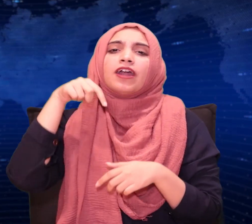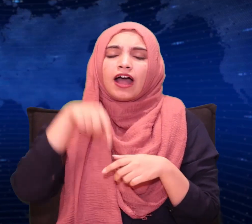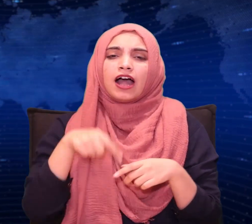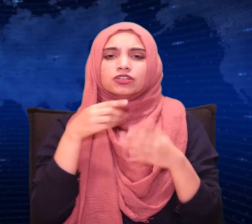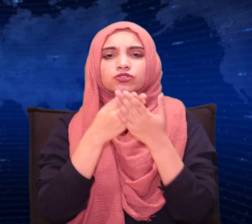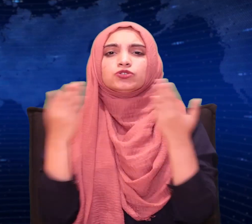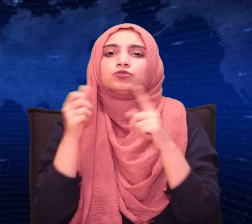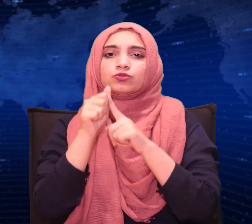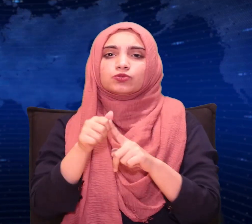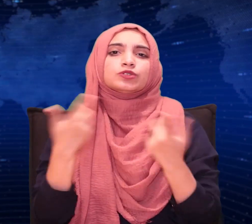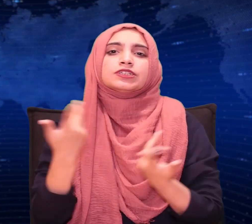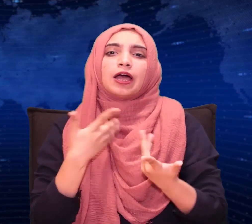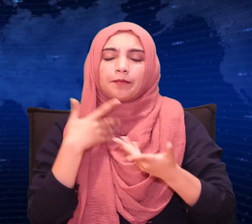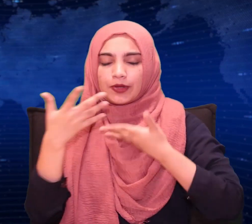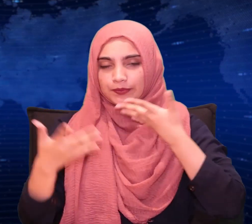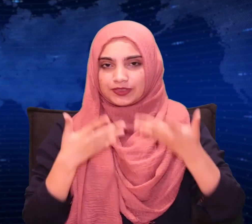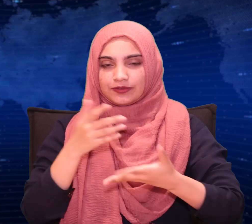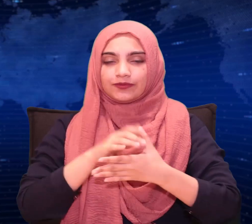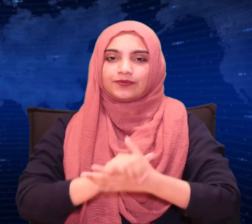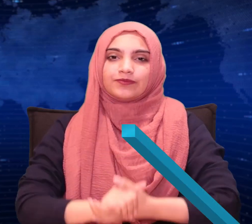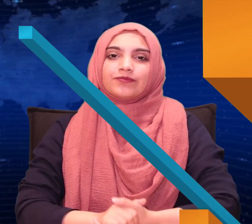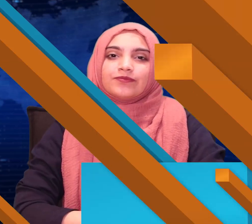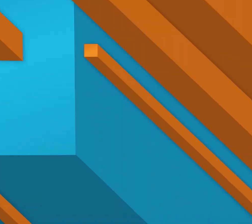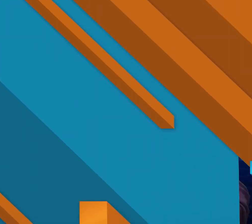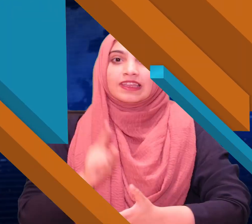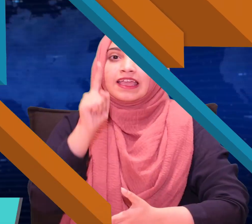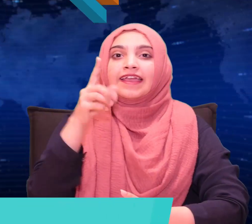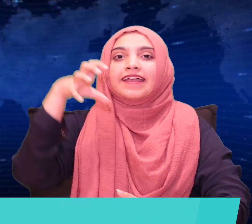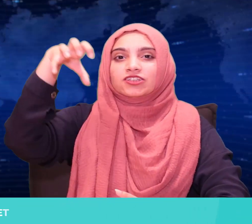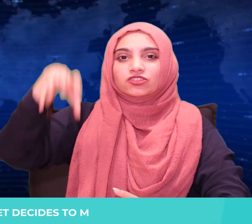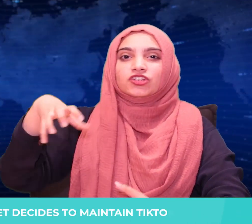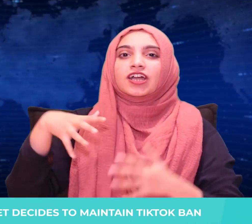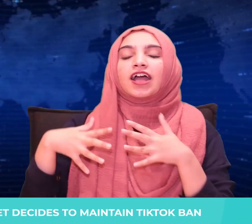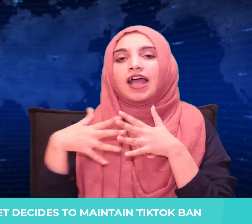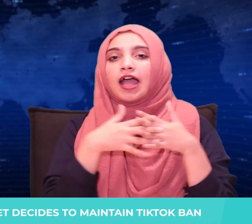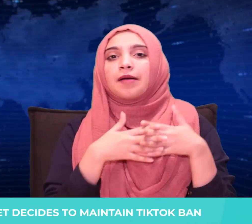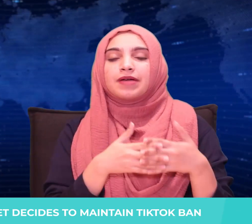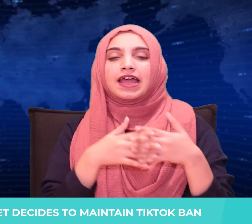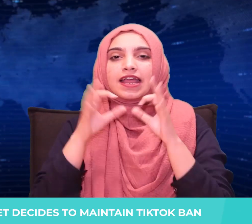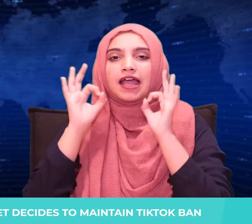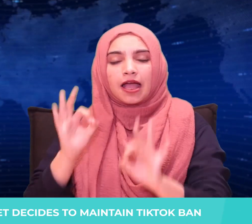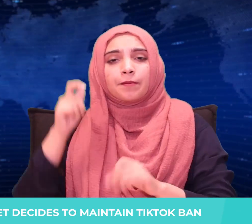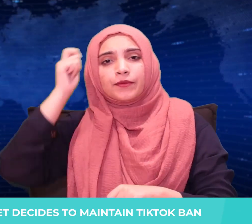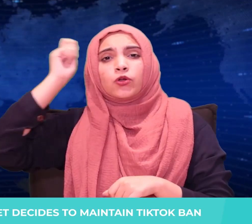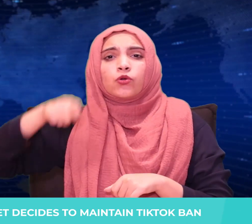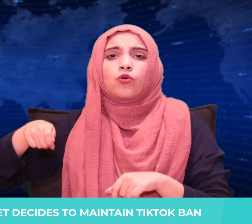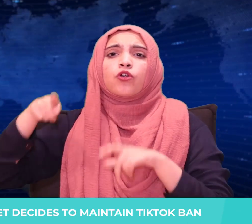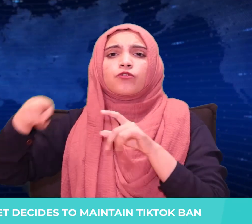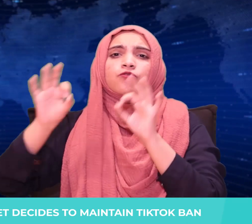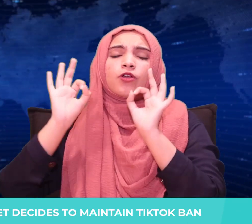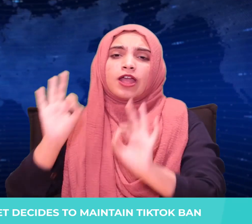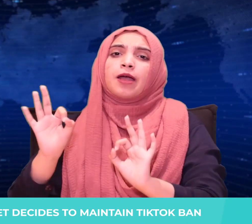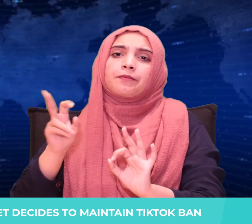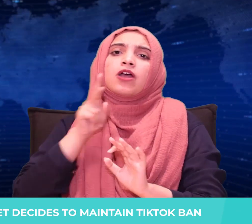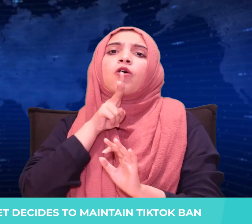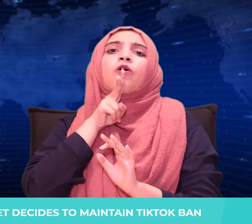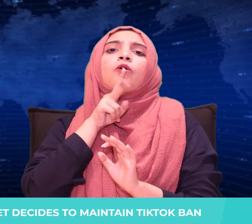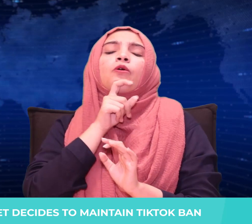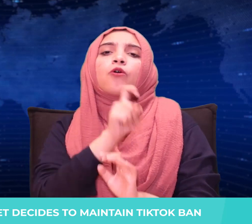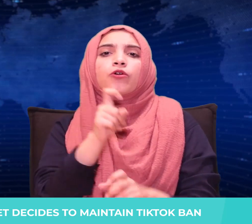these are today's top news. A district court in the US has handed a 12-year jail time to a Pakistani